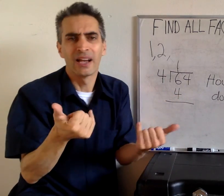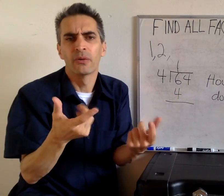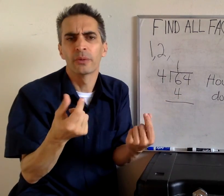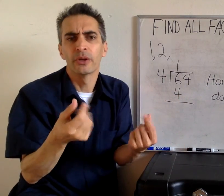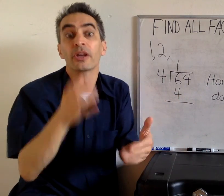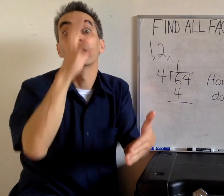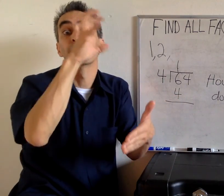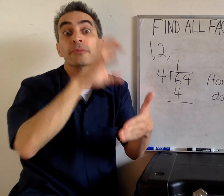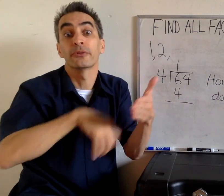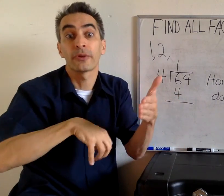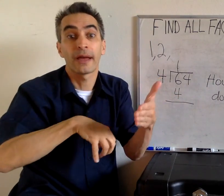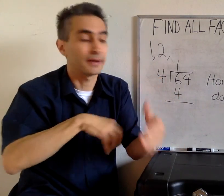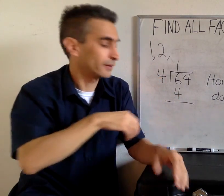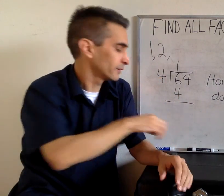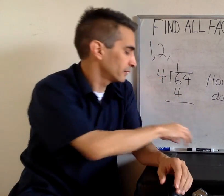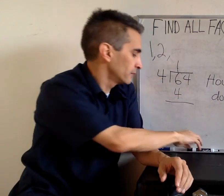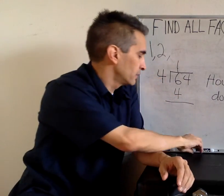Now what do we do? Subtract.